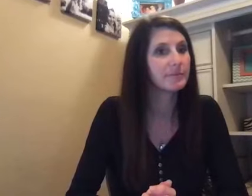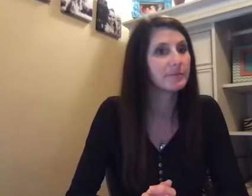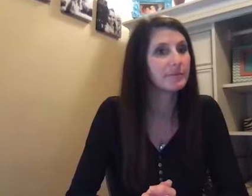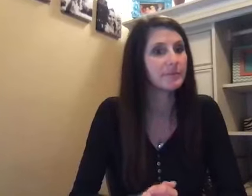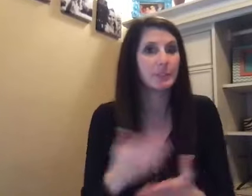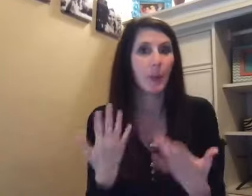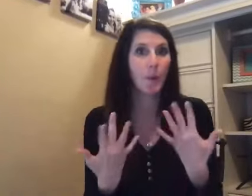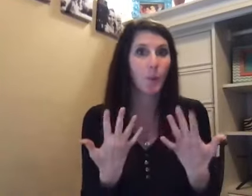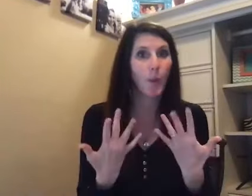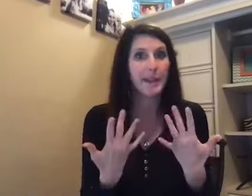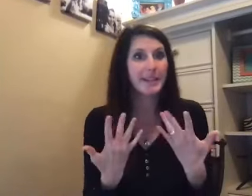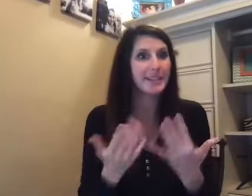They were waiting.